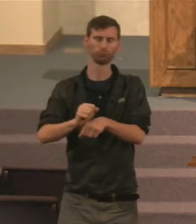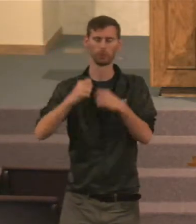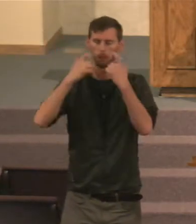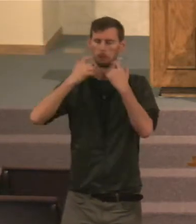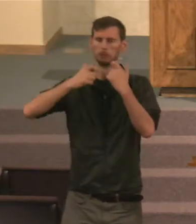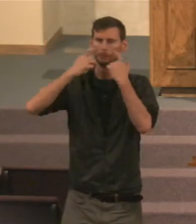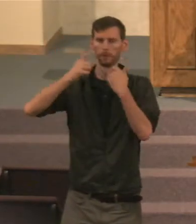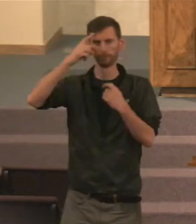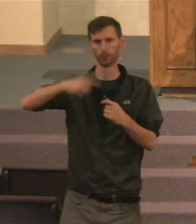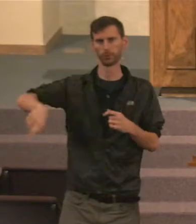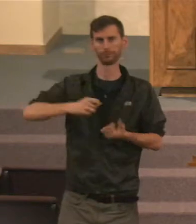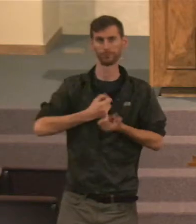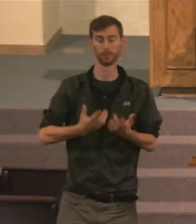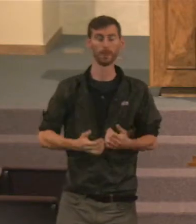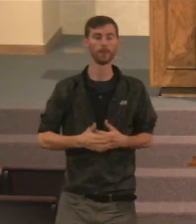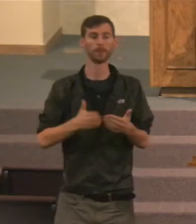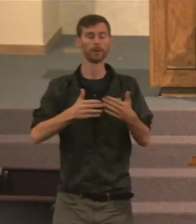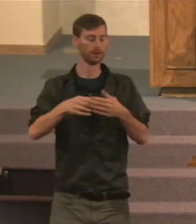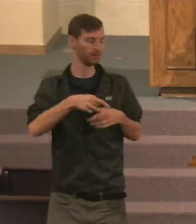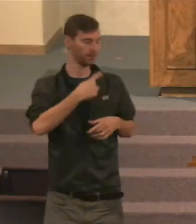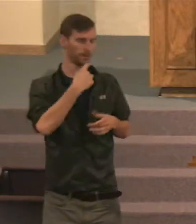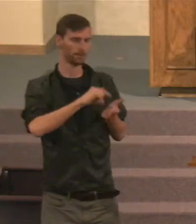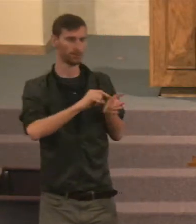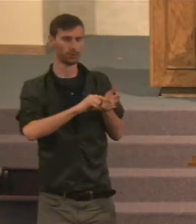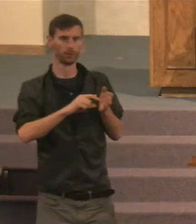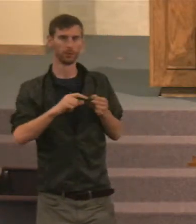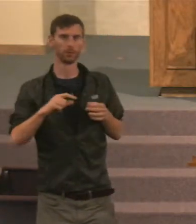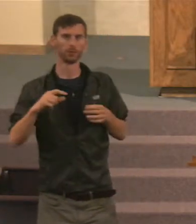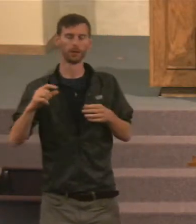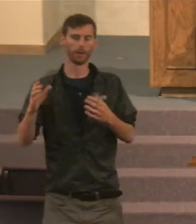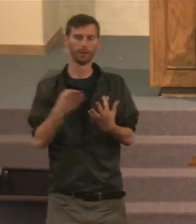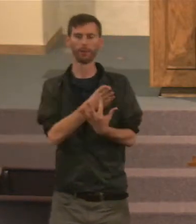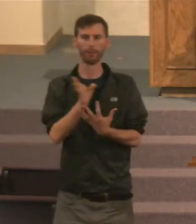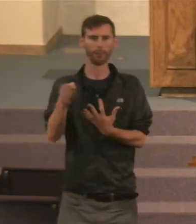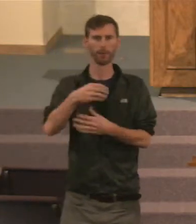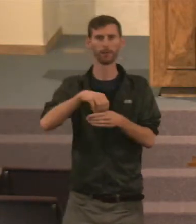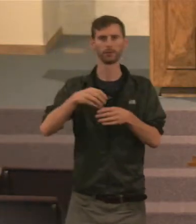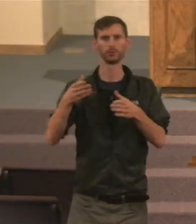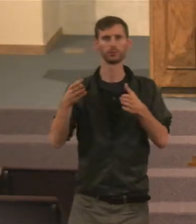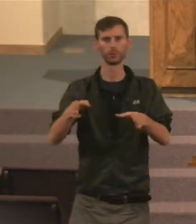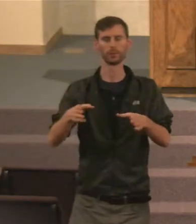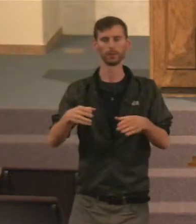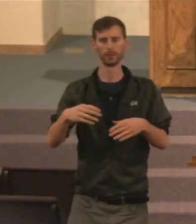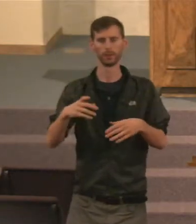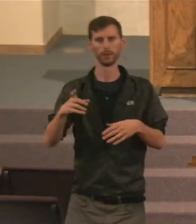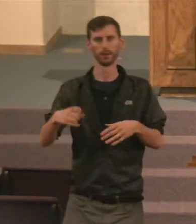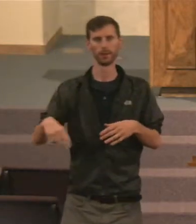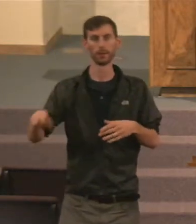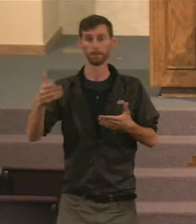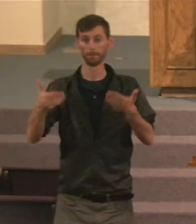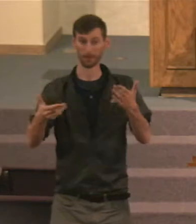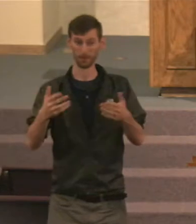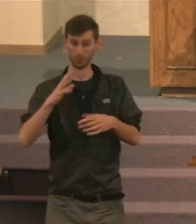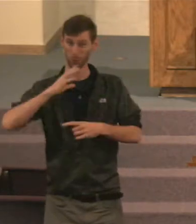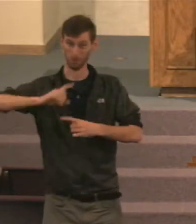And it may be what he's talking about here is, you know, they're going about the streets, prying their trade,